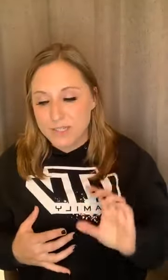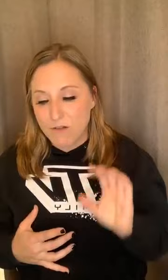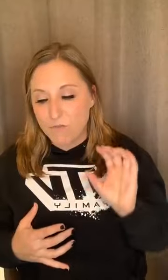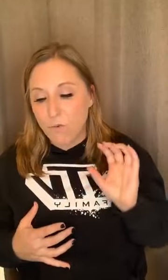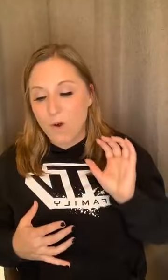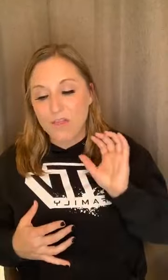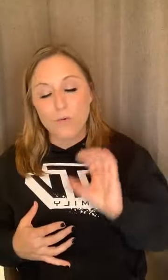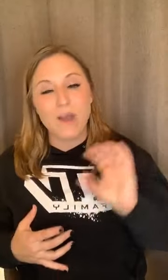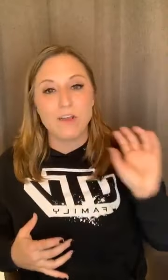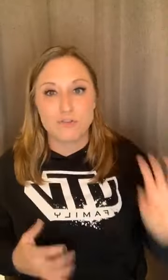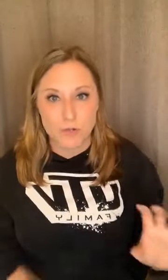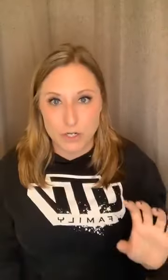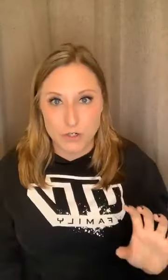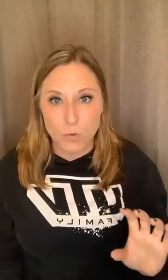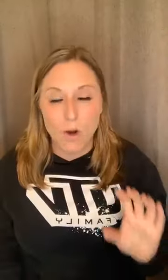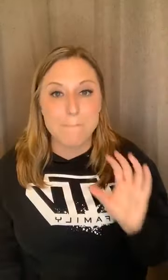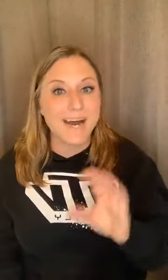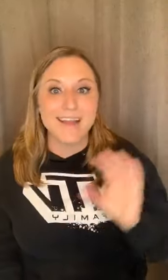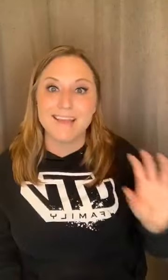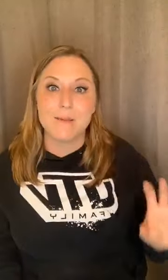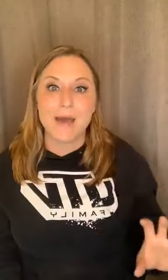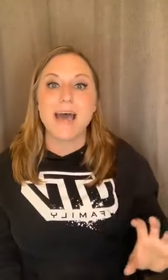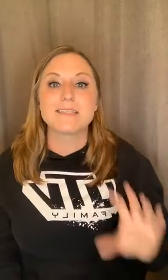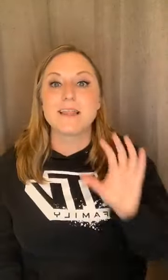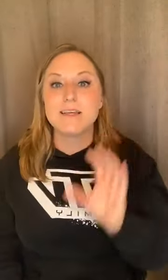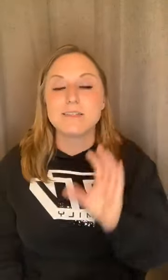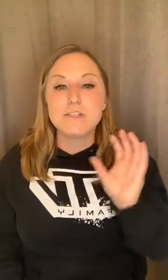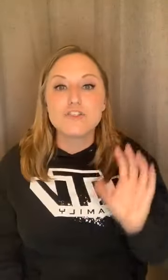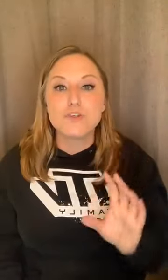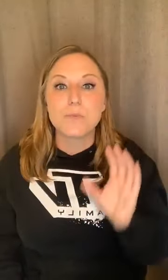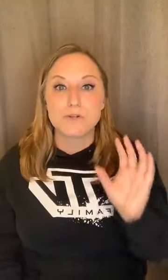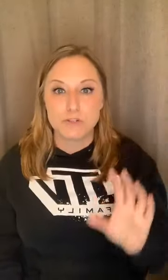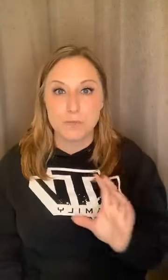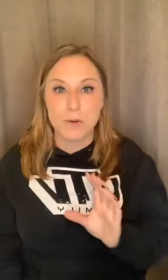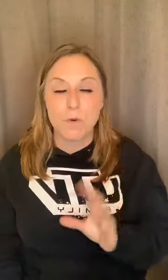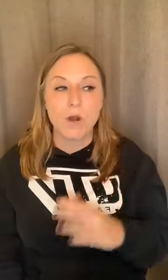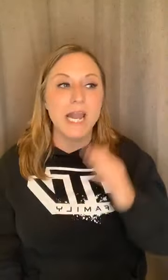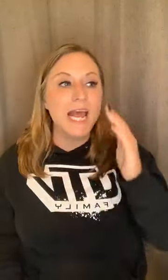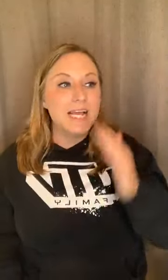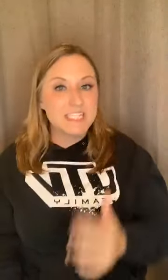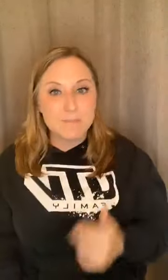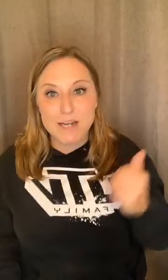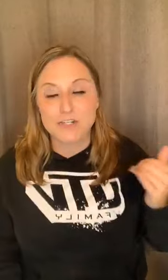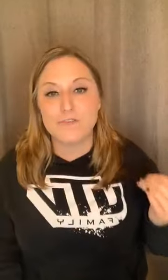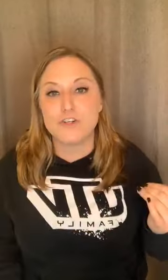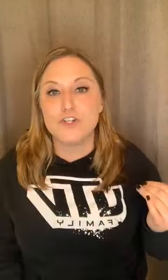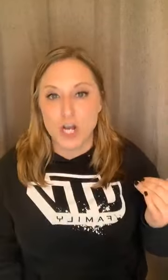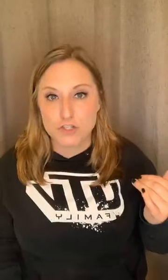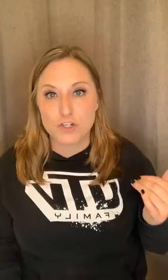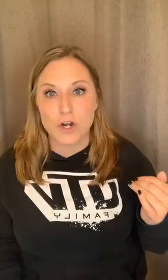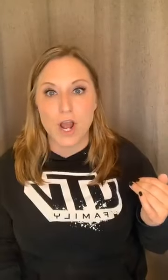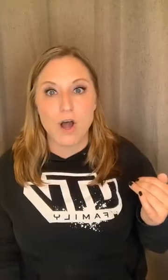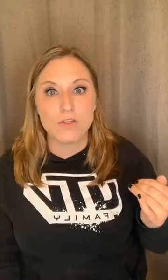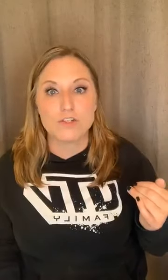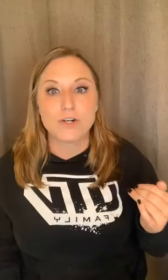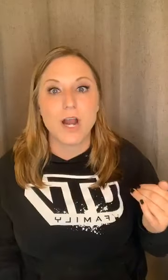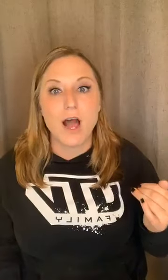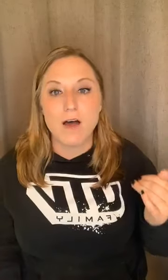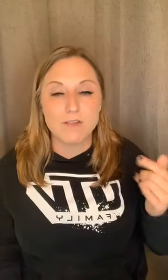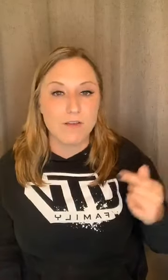for the way you treated your body in the past. This is super, super important, especially if you're just starting on this journey of loving